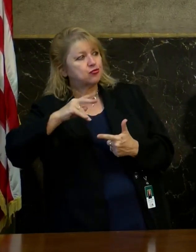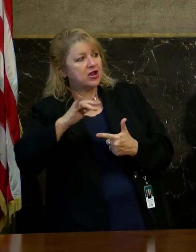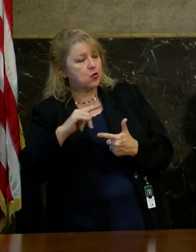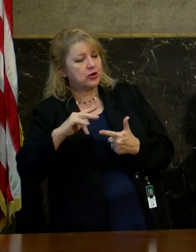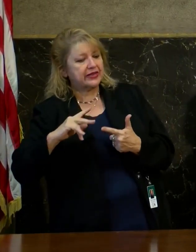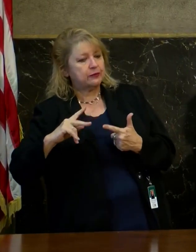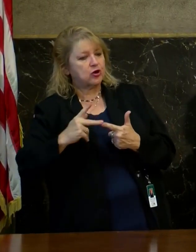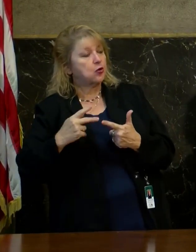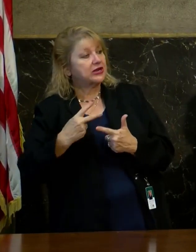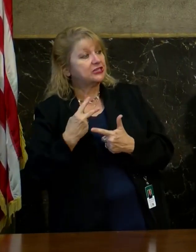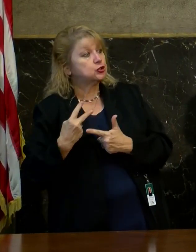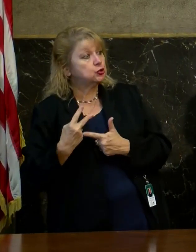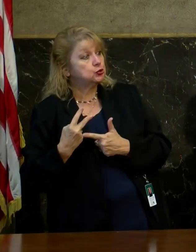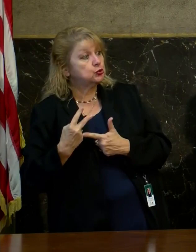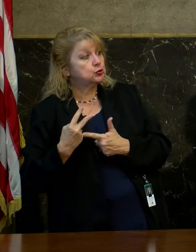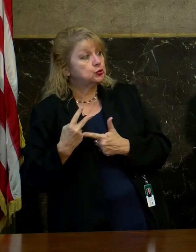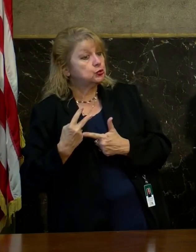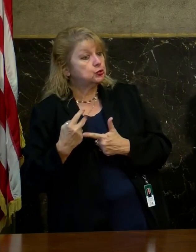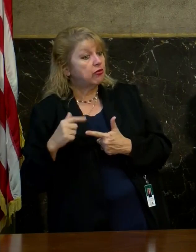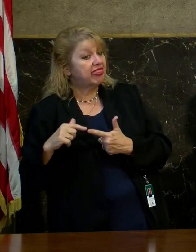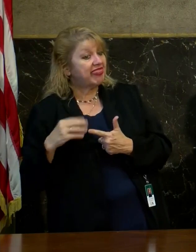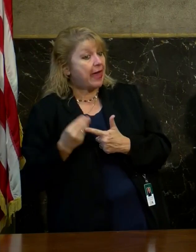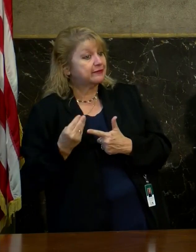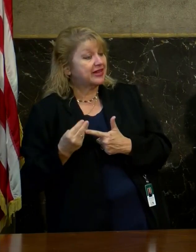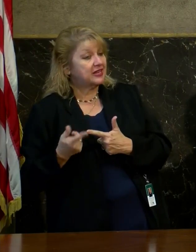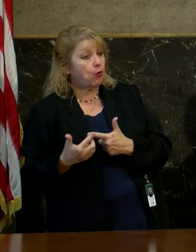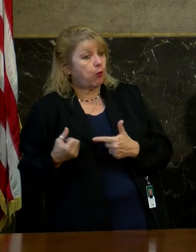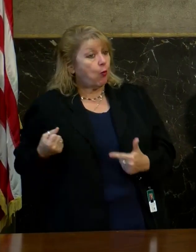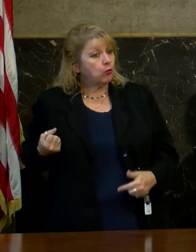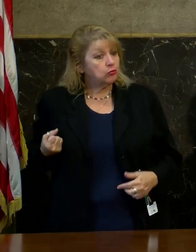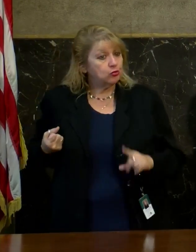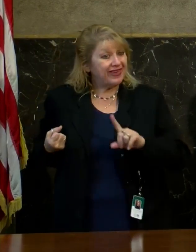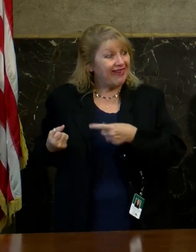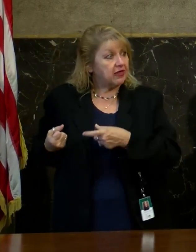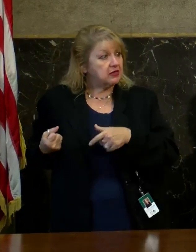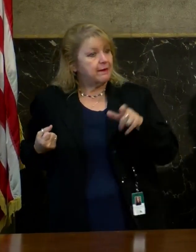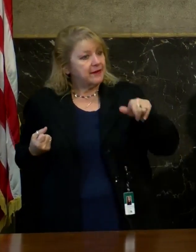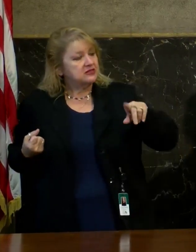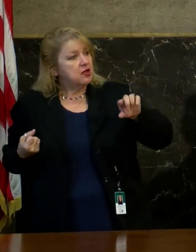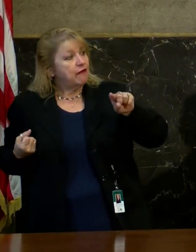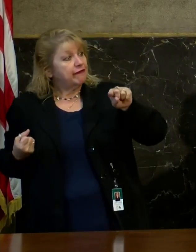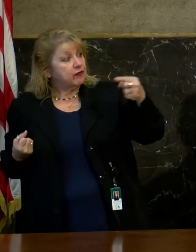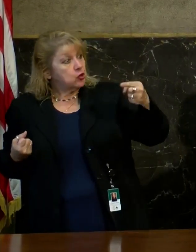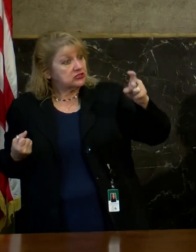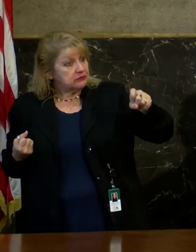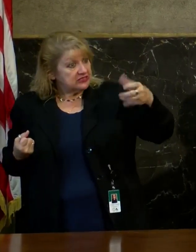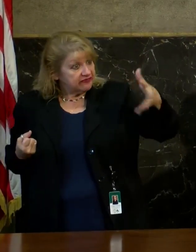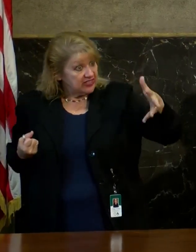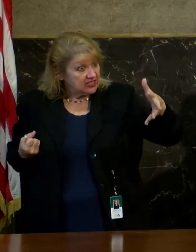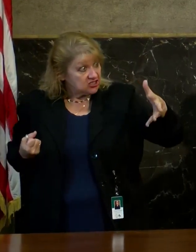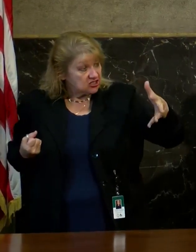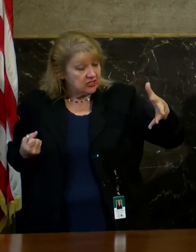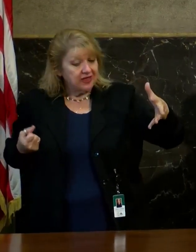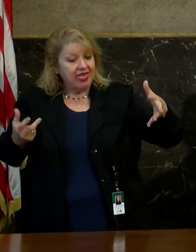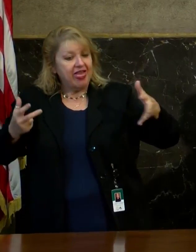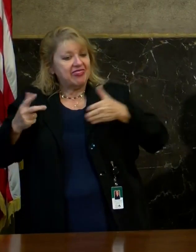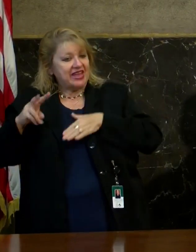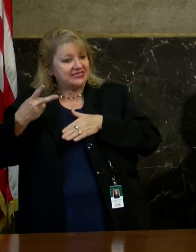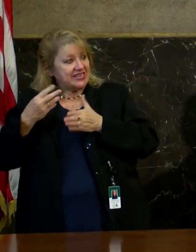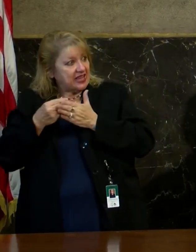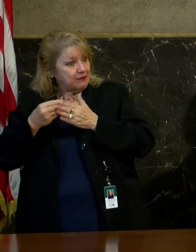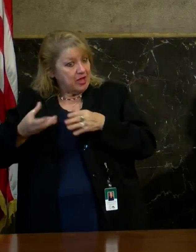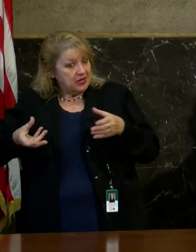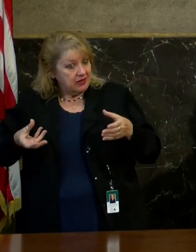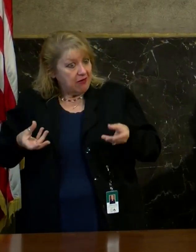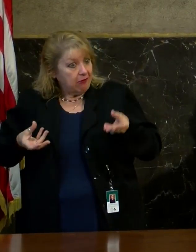available in the current fiscal year to for projects all over the state and so that's this